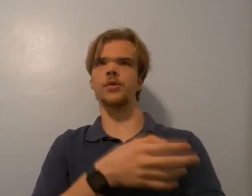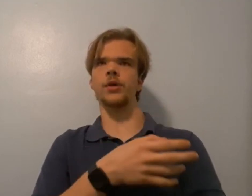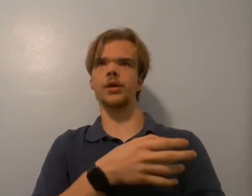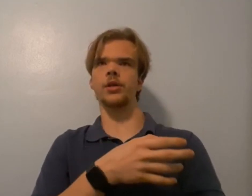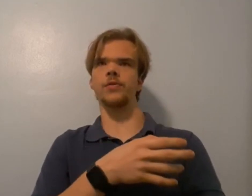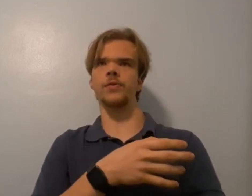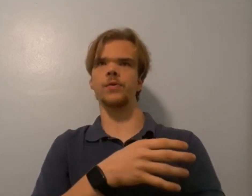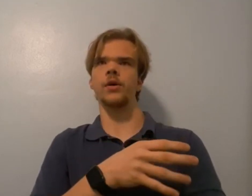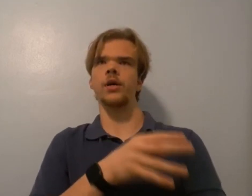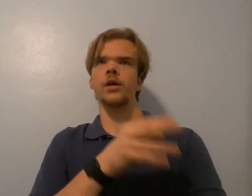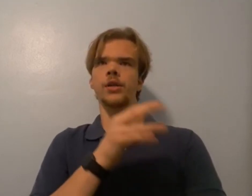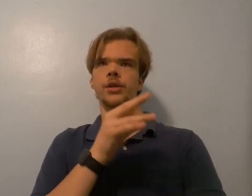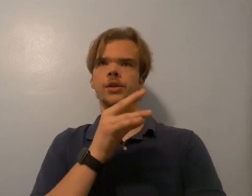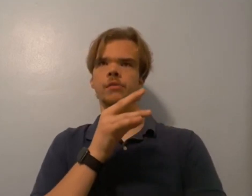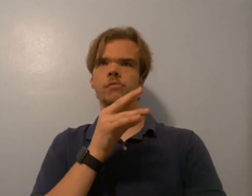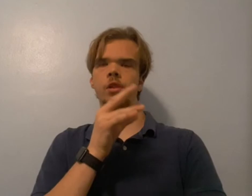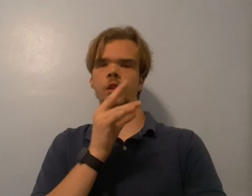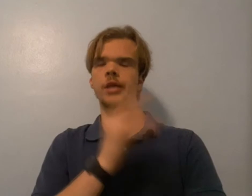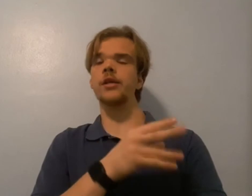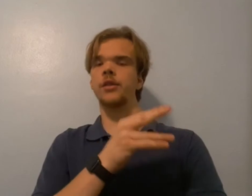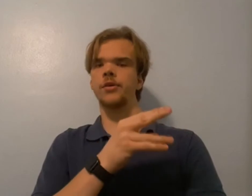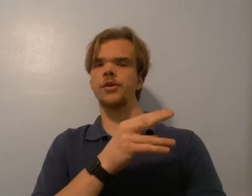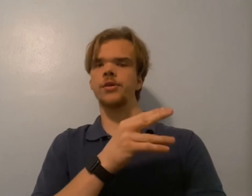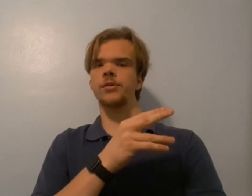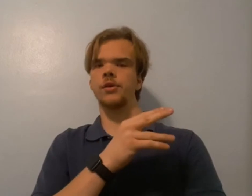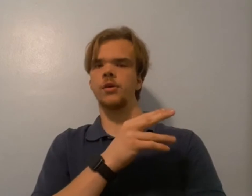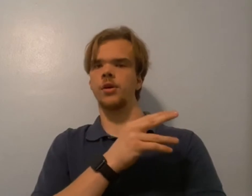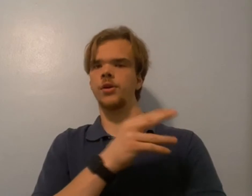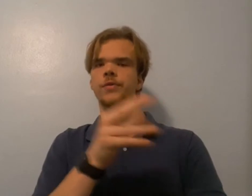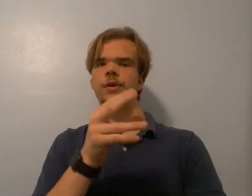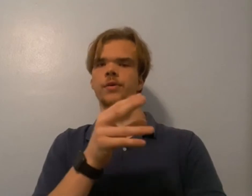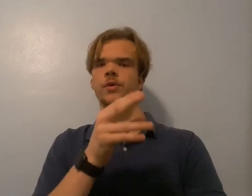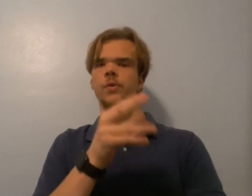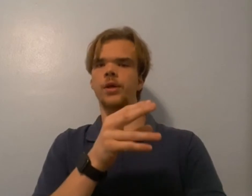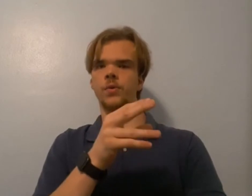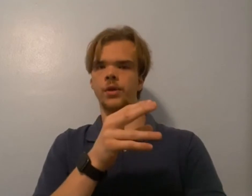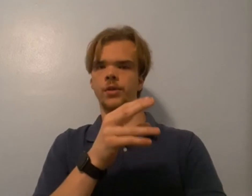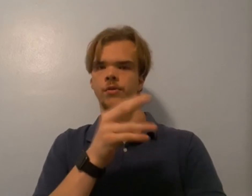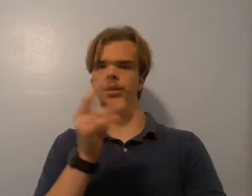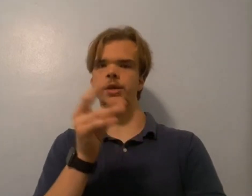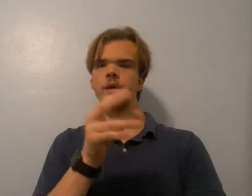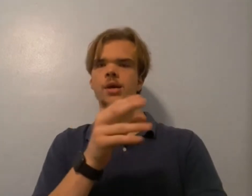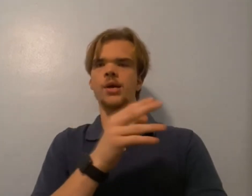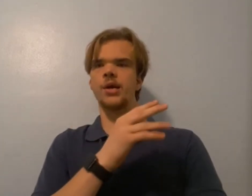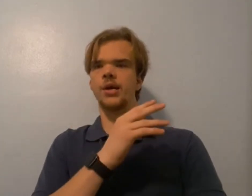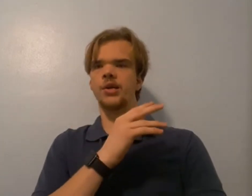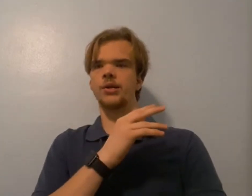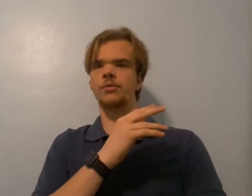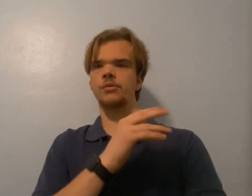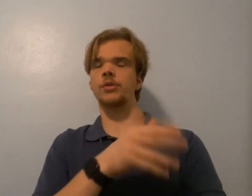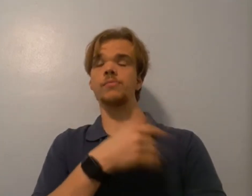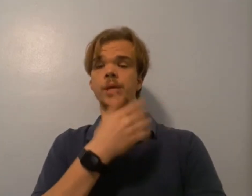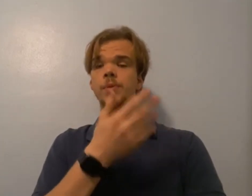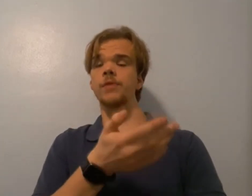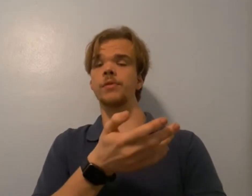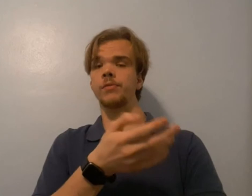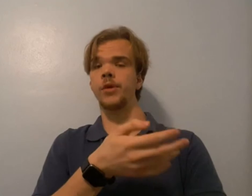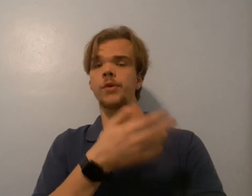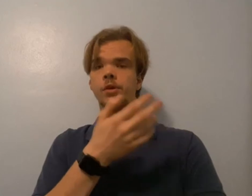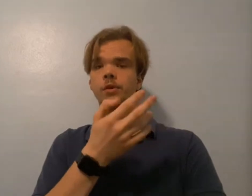going on through the late 30s all throughout 2023. And maybe even going to